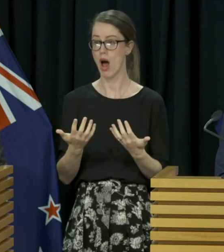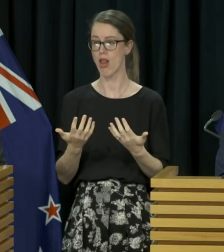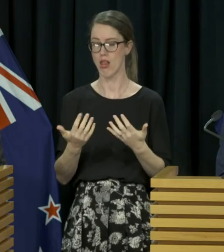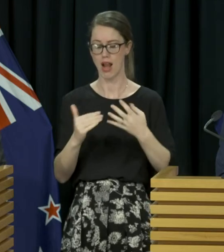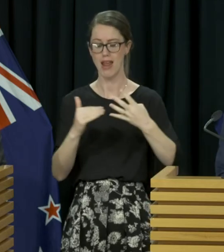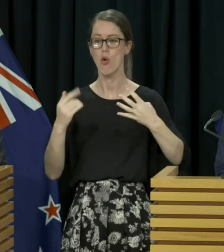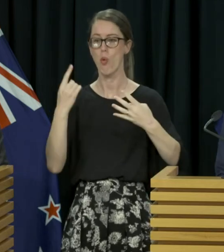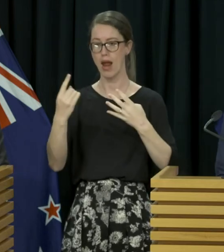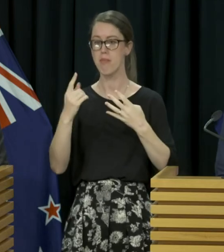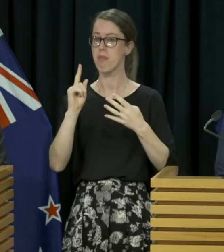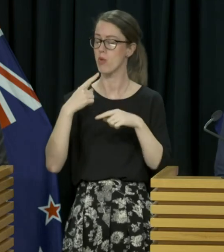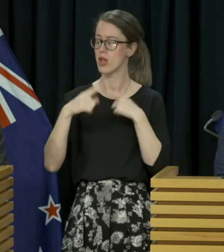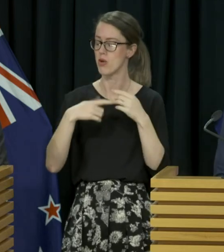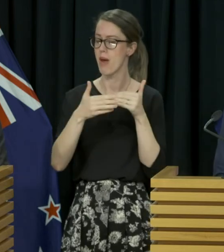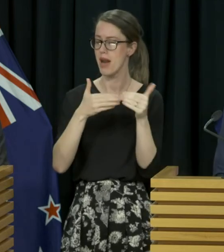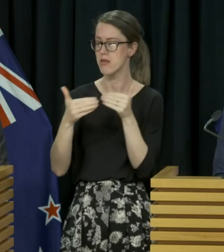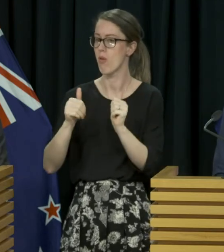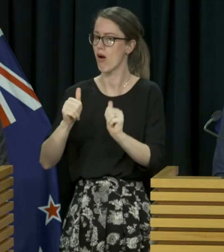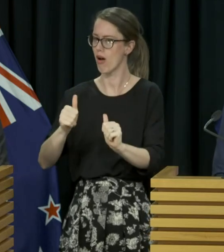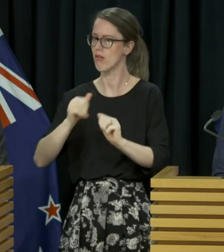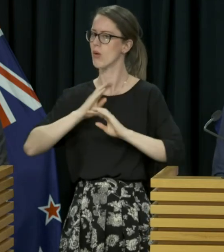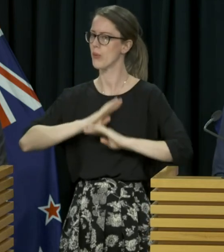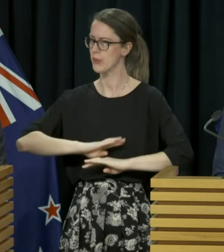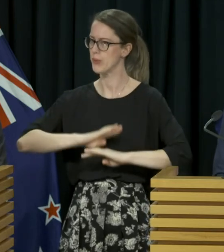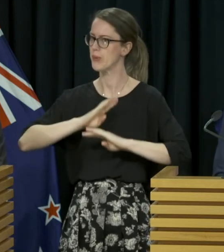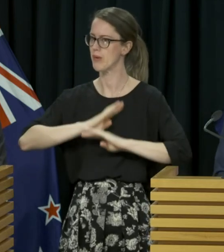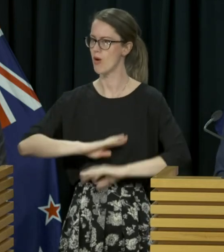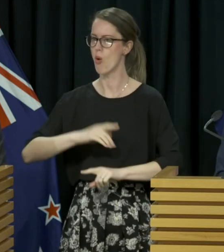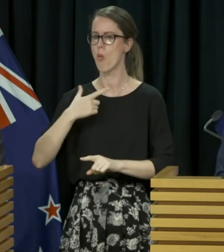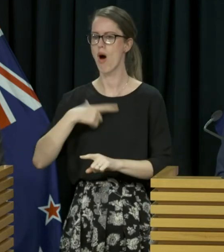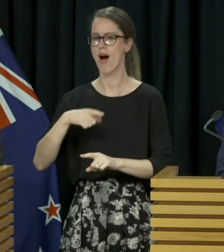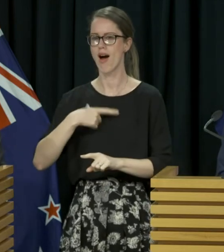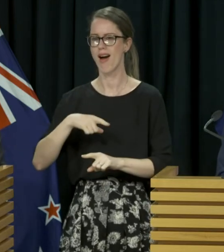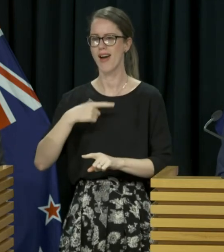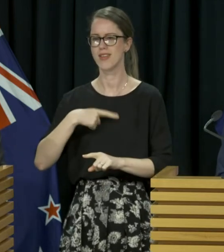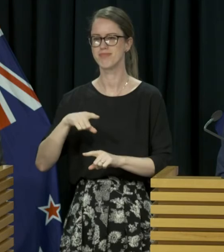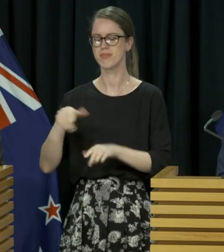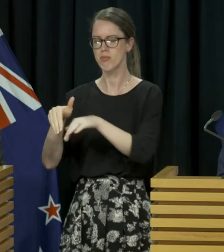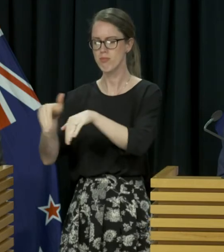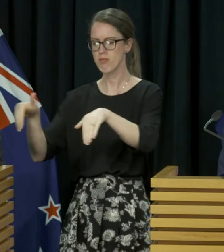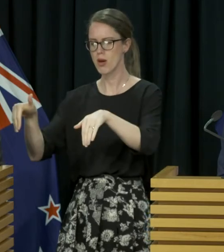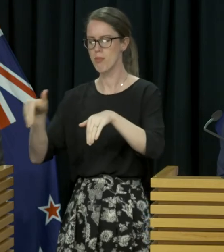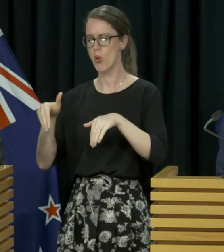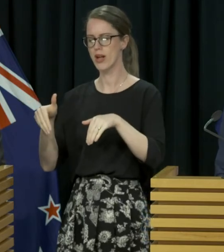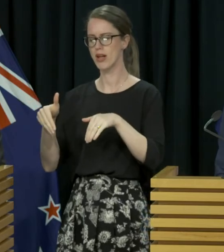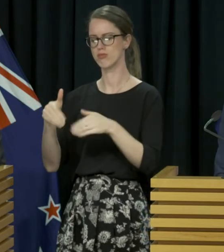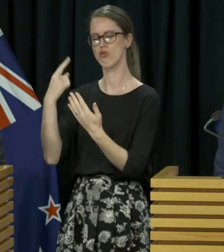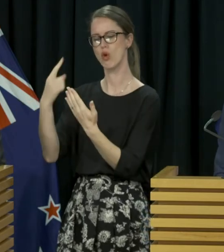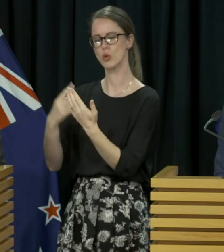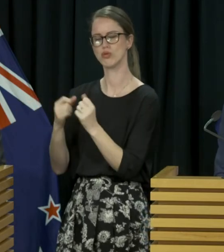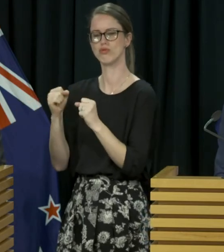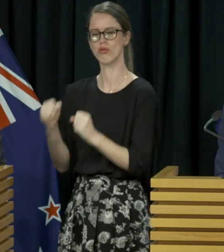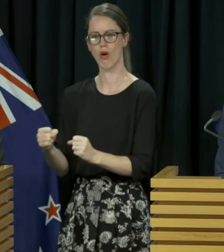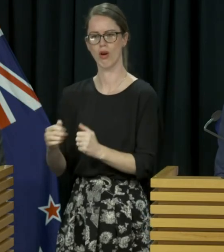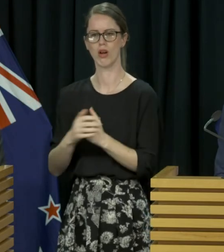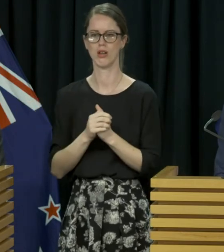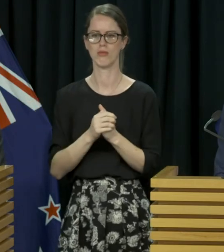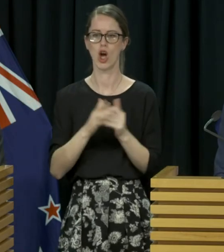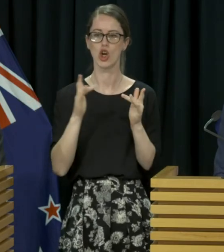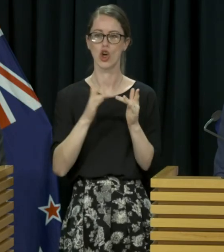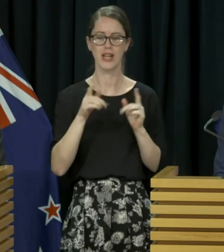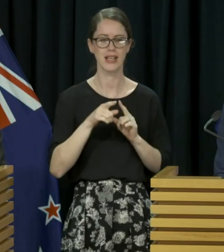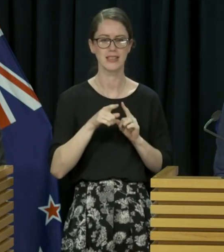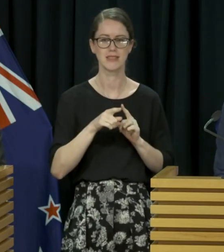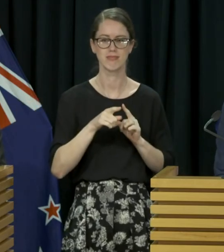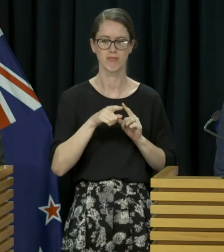at alert level one, it's reassuring and it's a tribute to our robust border management, our comprehensive testing and our contact tracing.